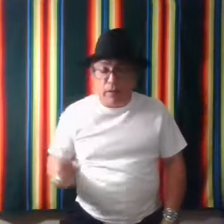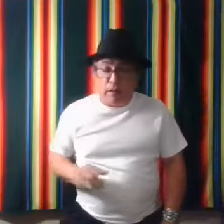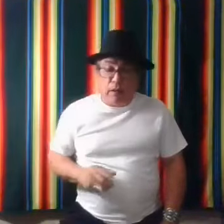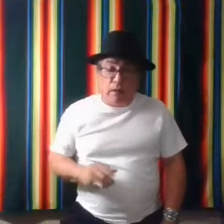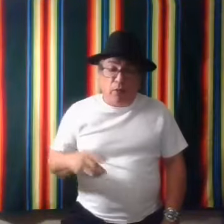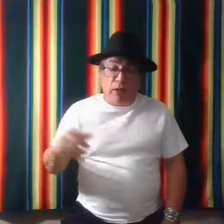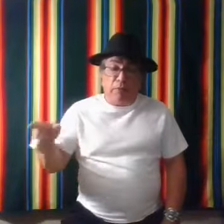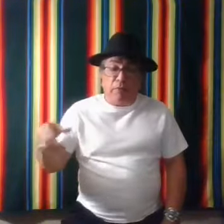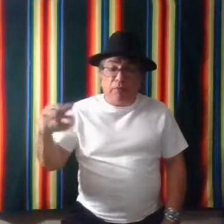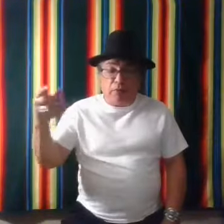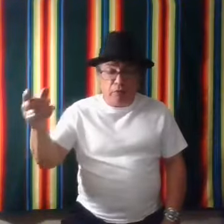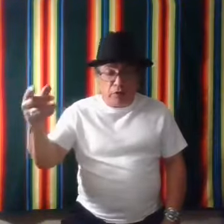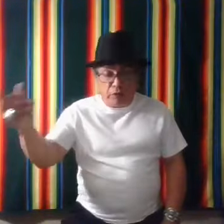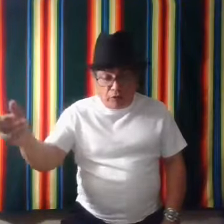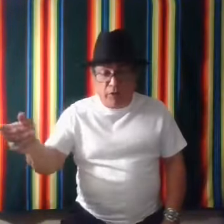Uh, what can be referred to eternity.